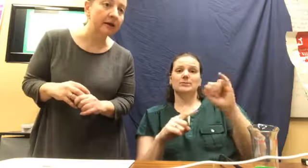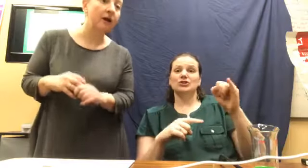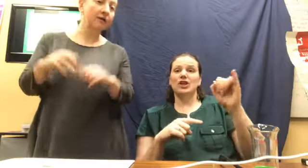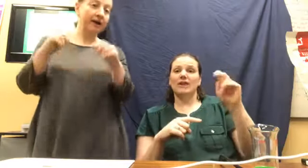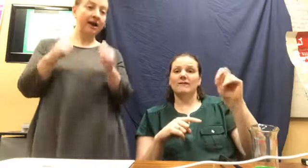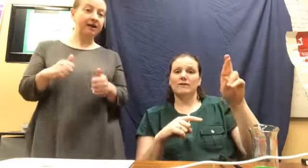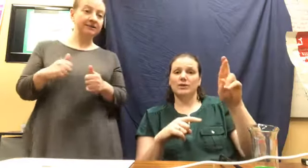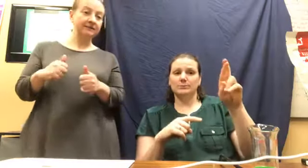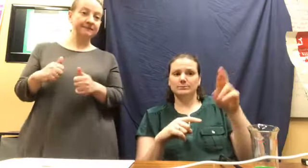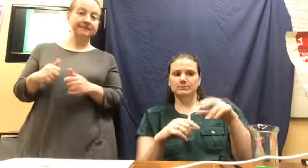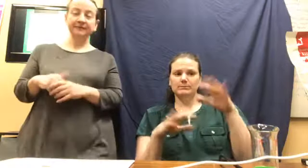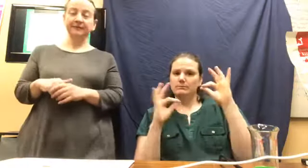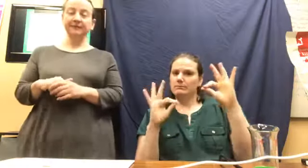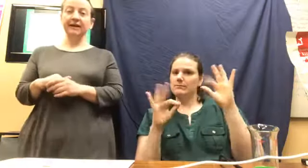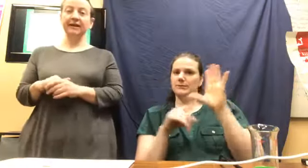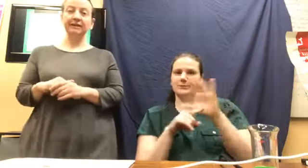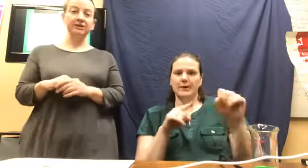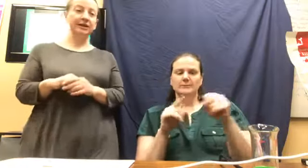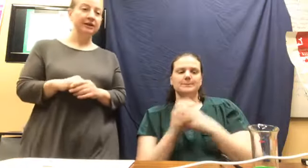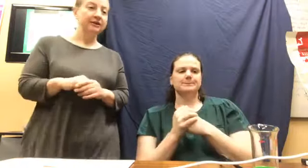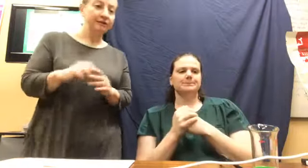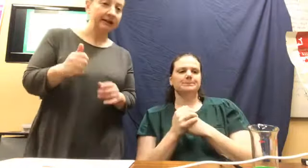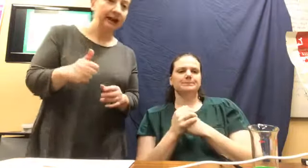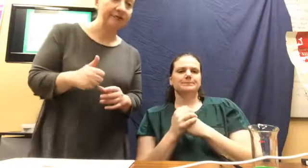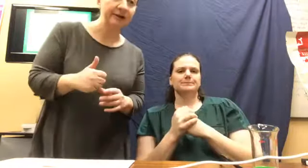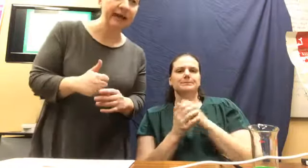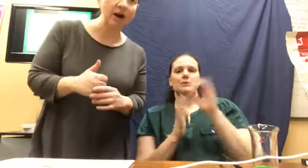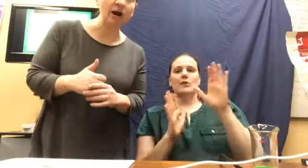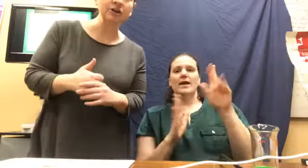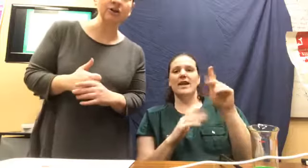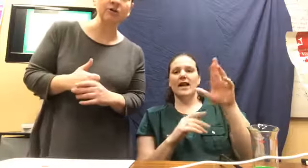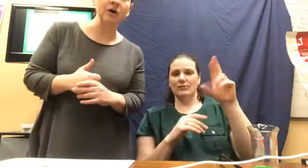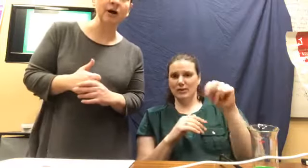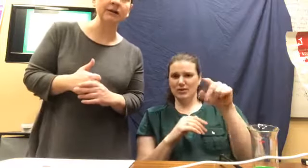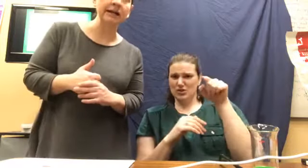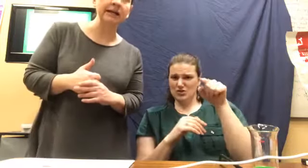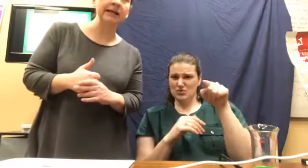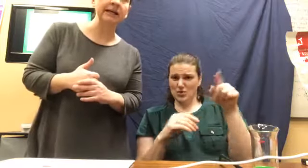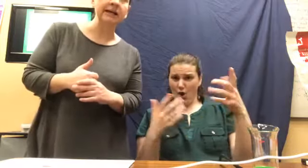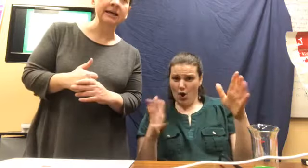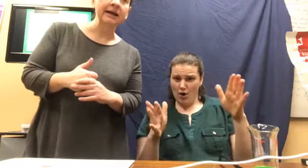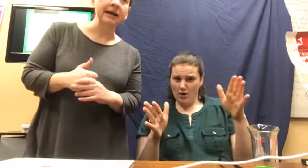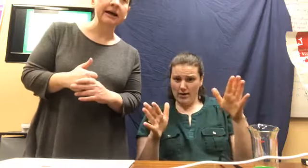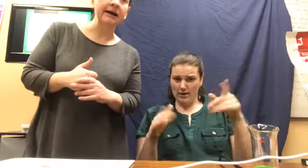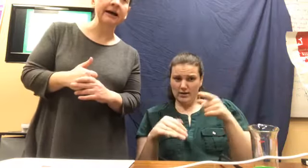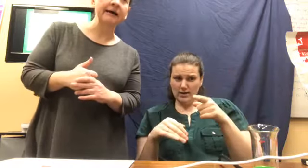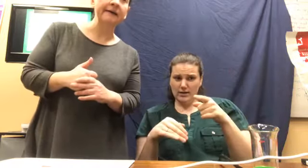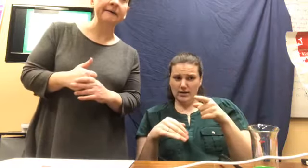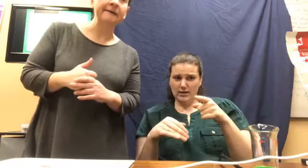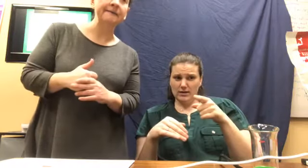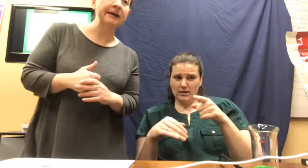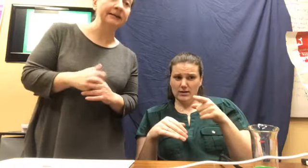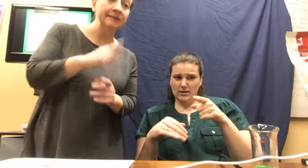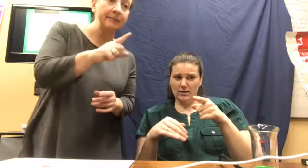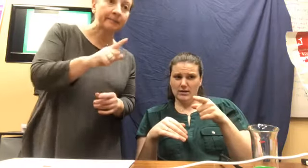Okay. Awesome. Great. Great. Catherine. And are you already, uh, young living member?